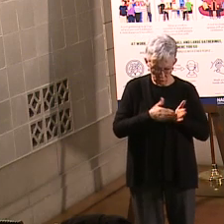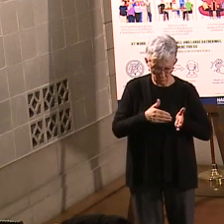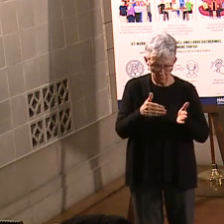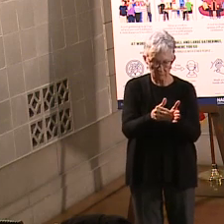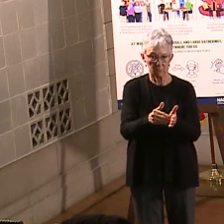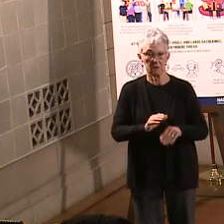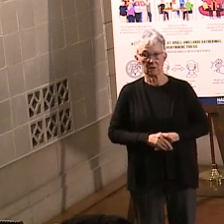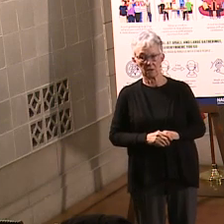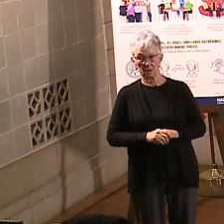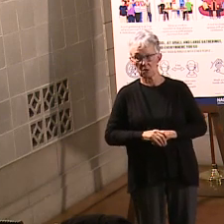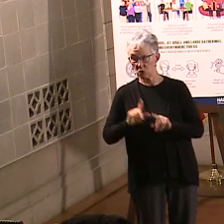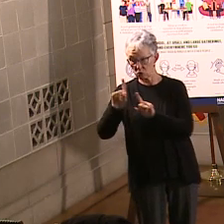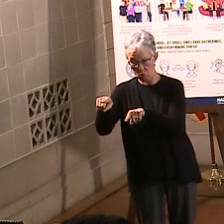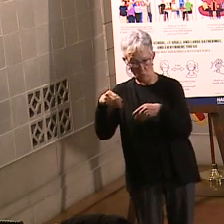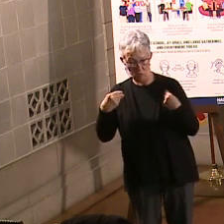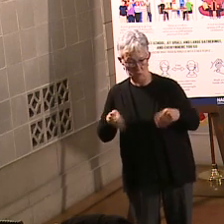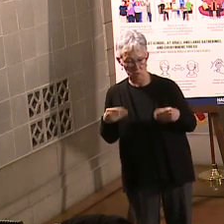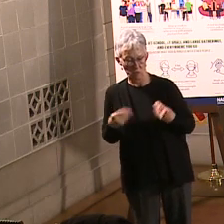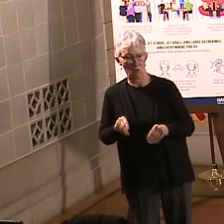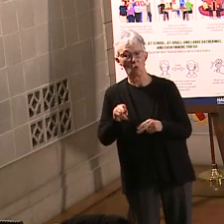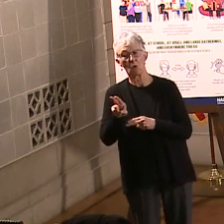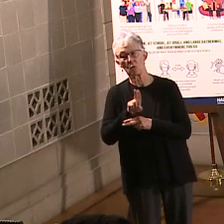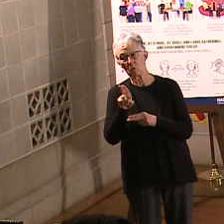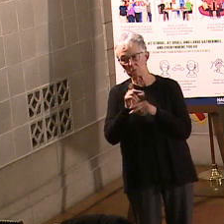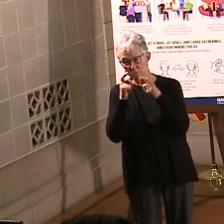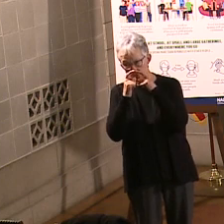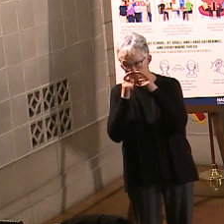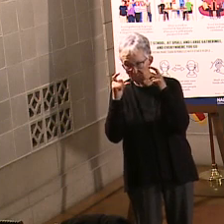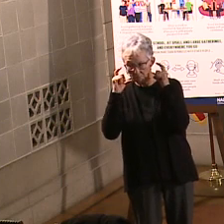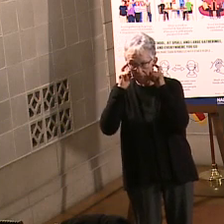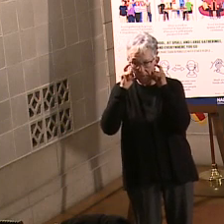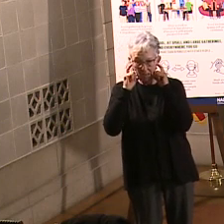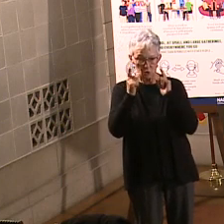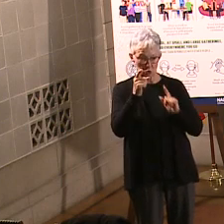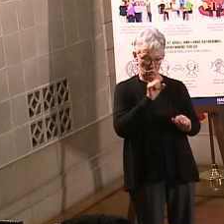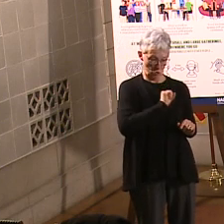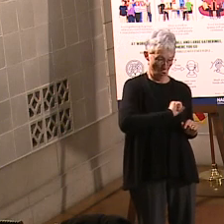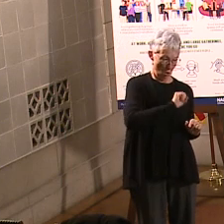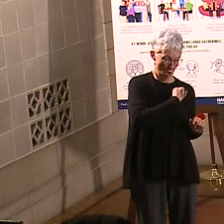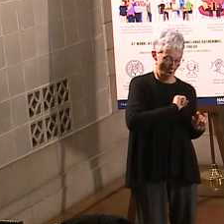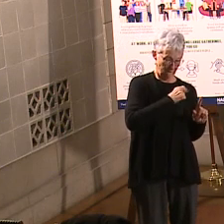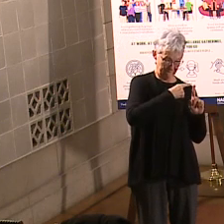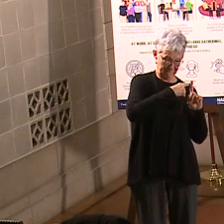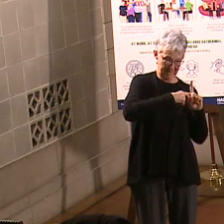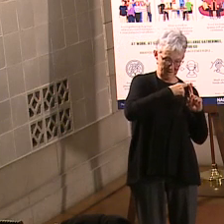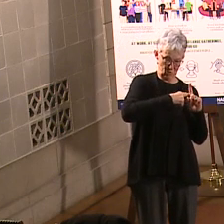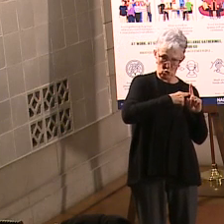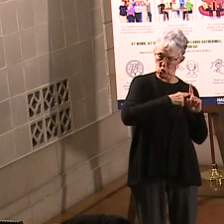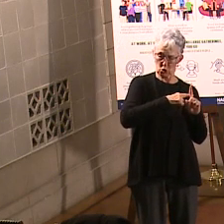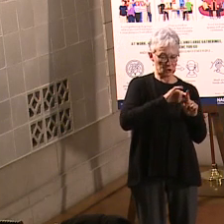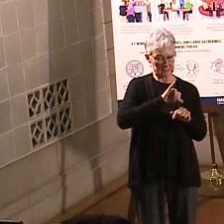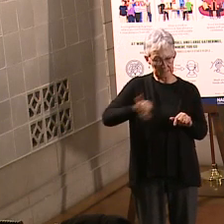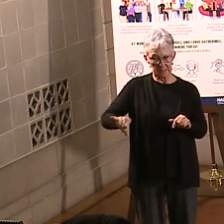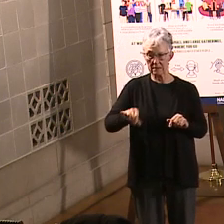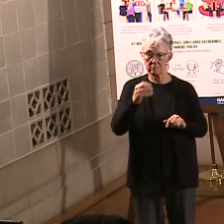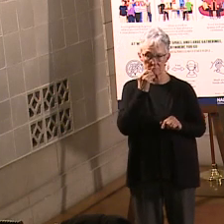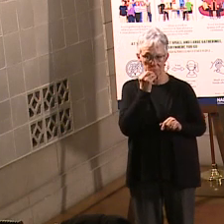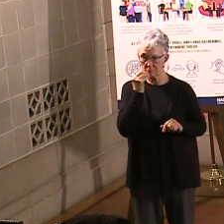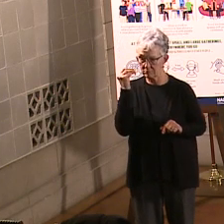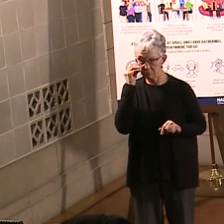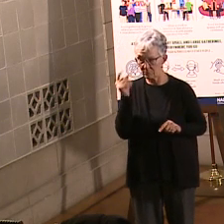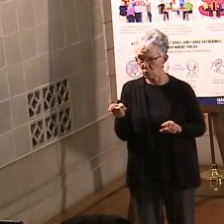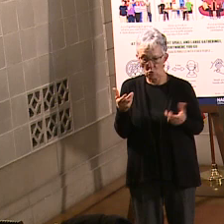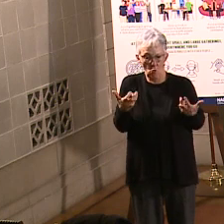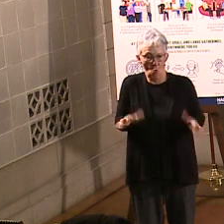If you have that cough or that fever, please stay home because we don't want to spread the virus to somebody else, especially if there may be